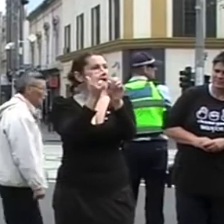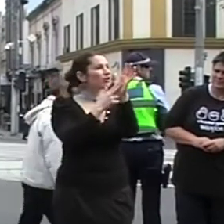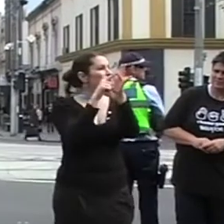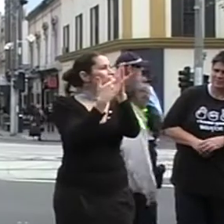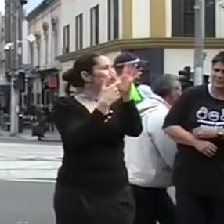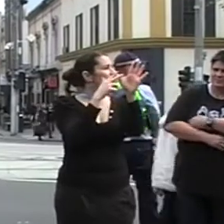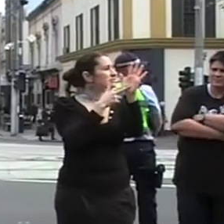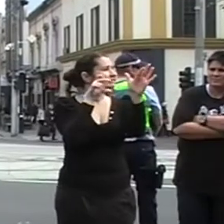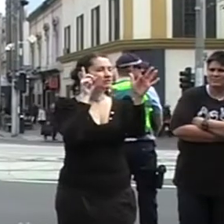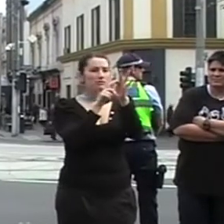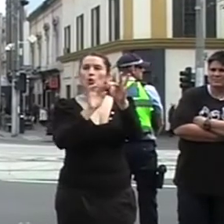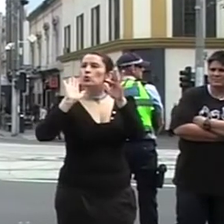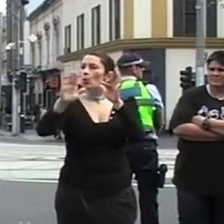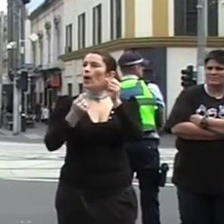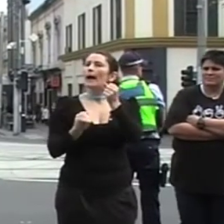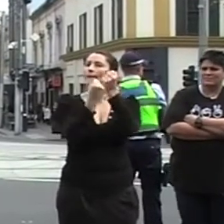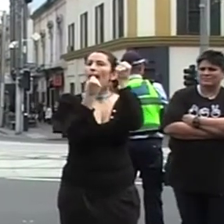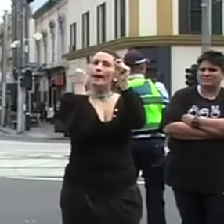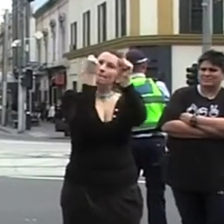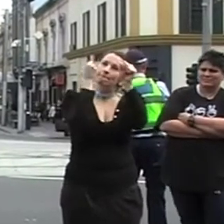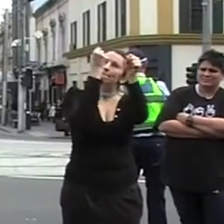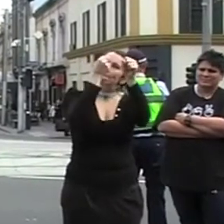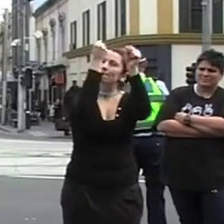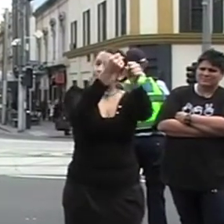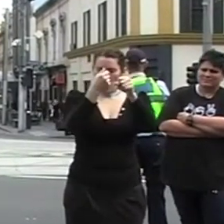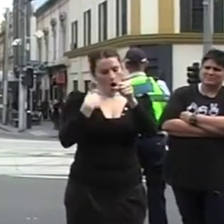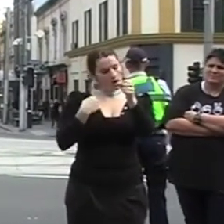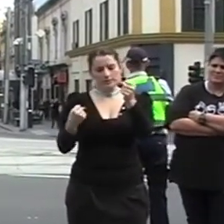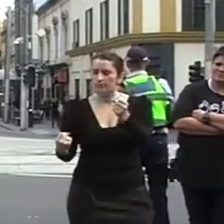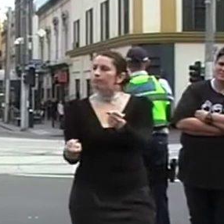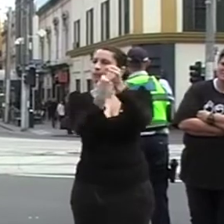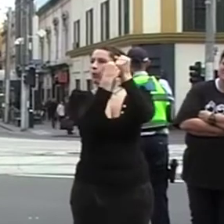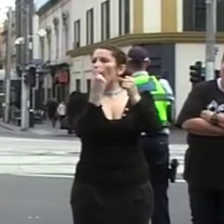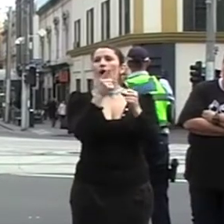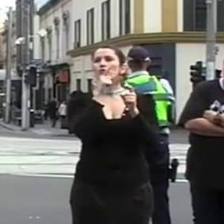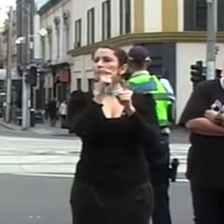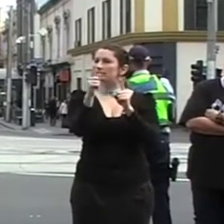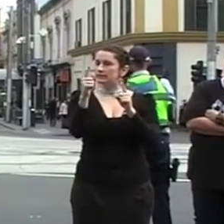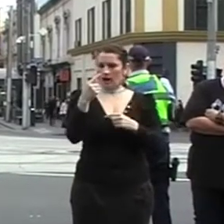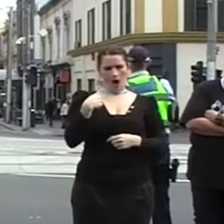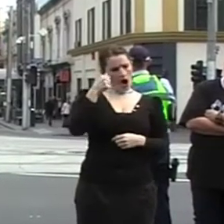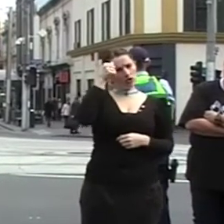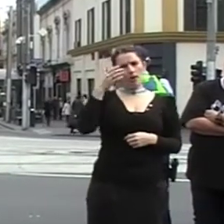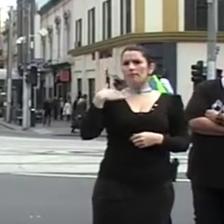campaign to retain funding for the Diploma of Auslan and know from experience the importance of what you are asking for.